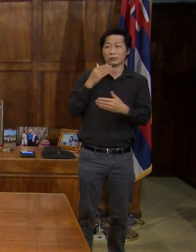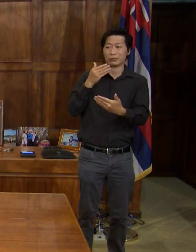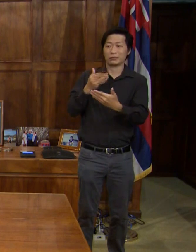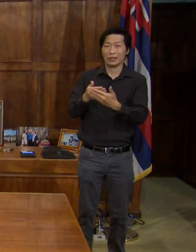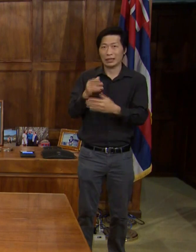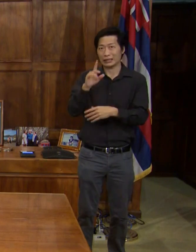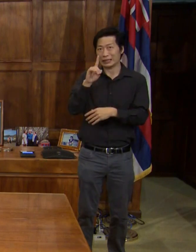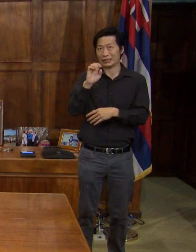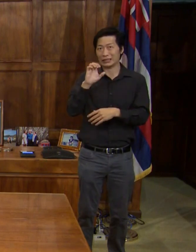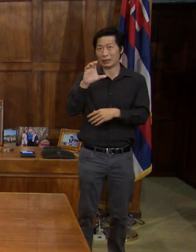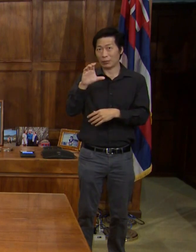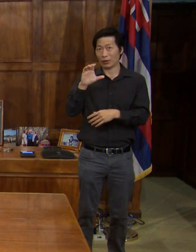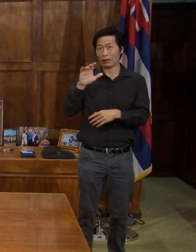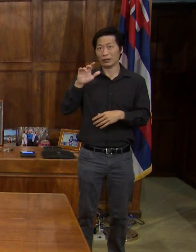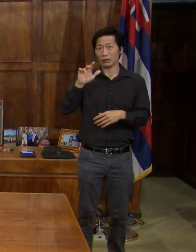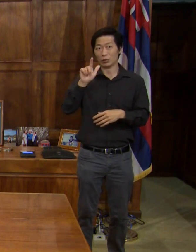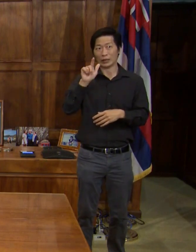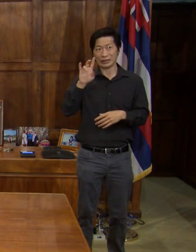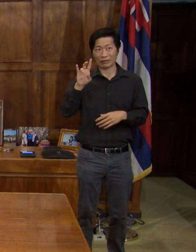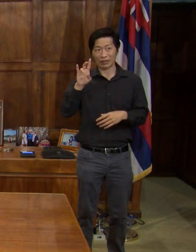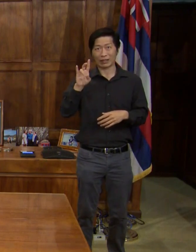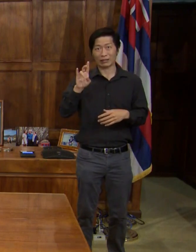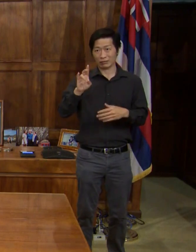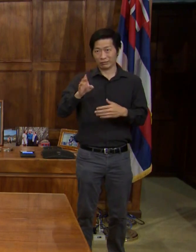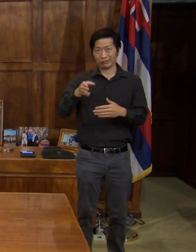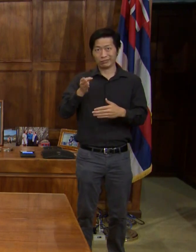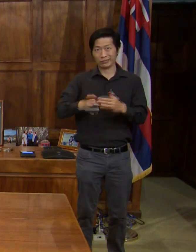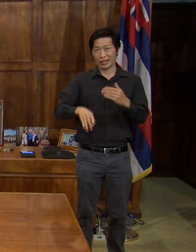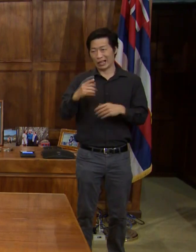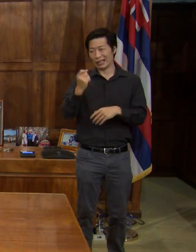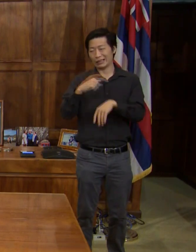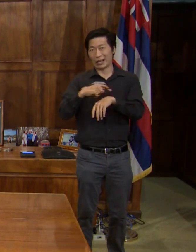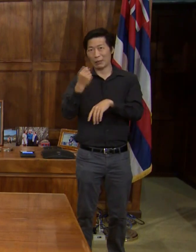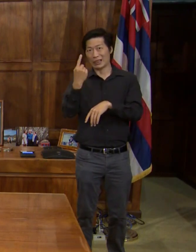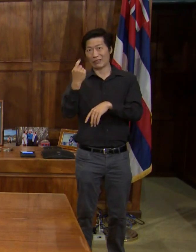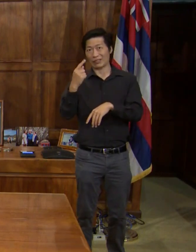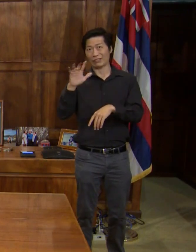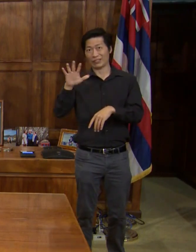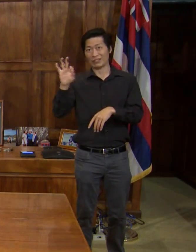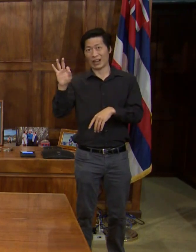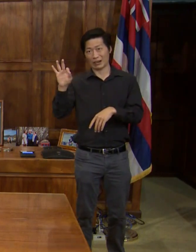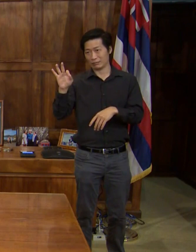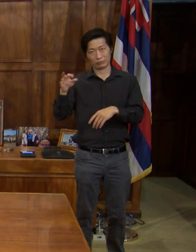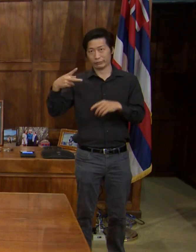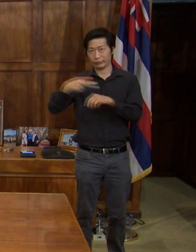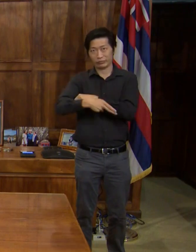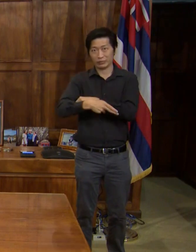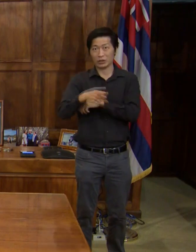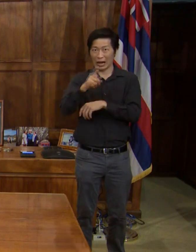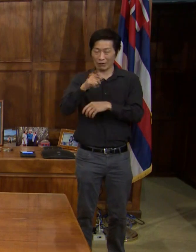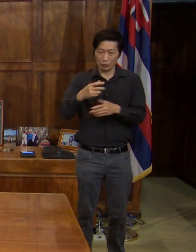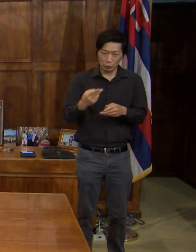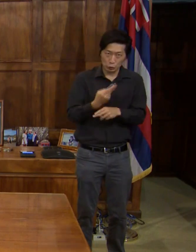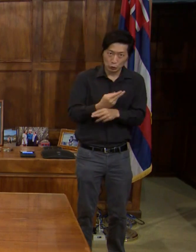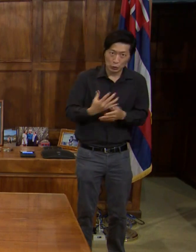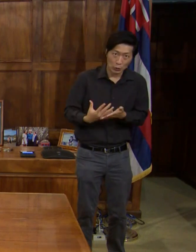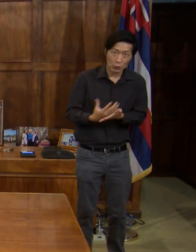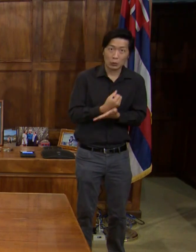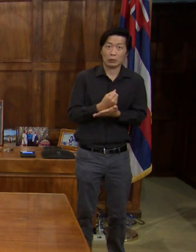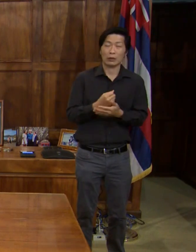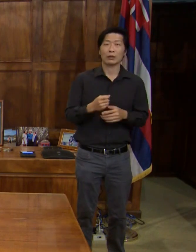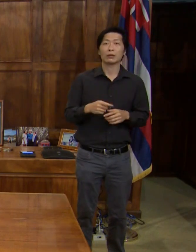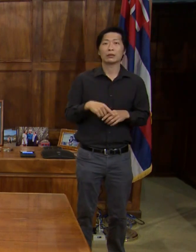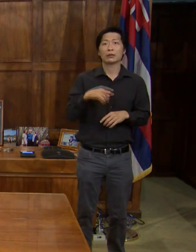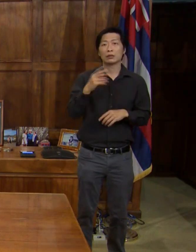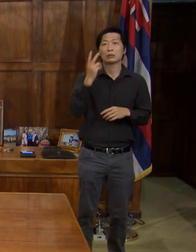We are still waiting to see what happens in terms of whether the president signs the COVID relief legislation. If he does,